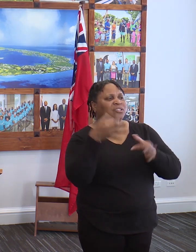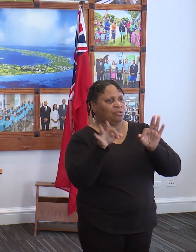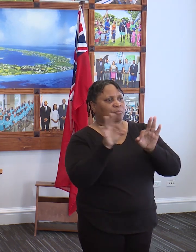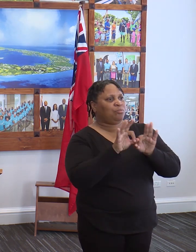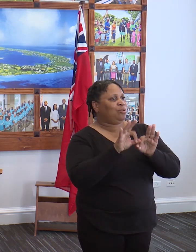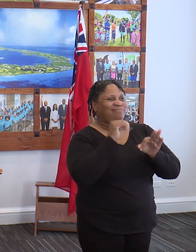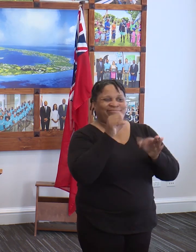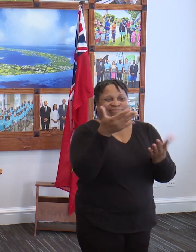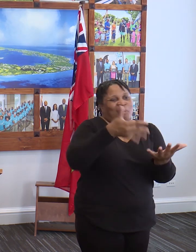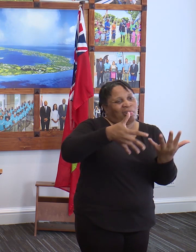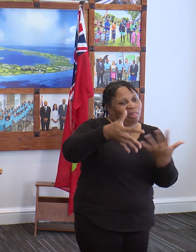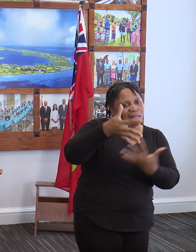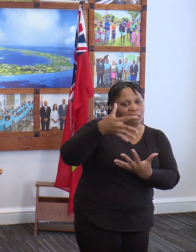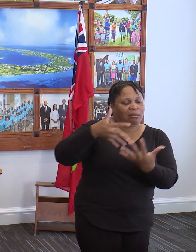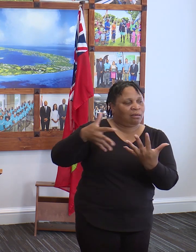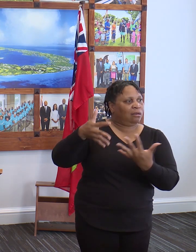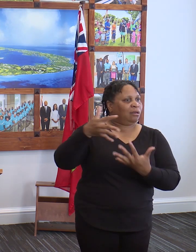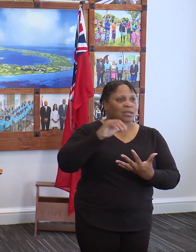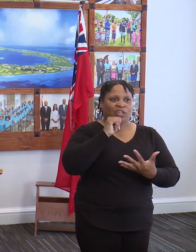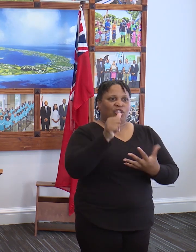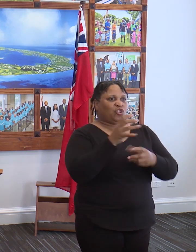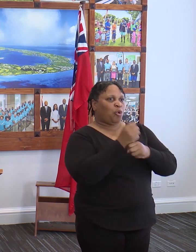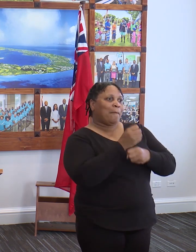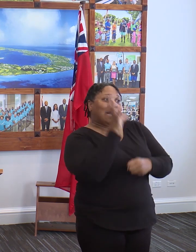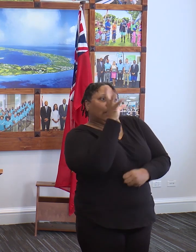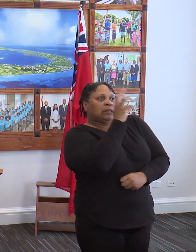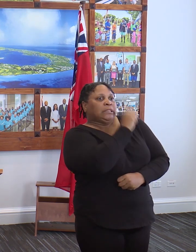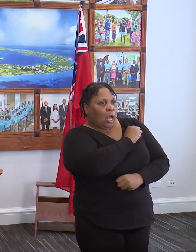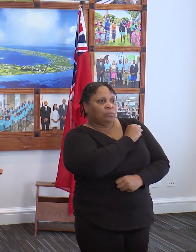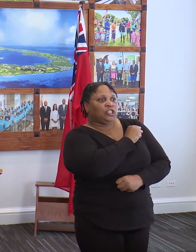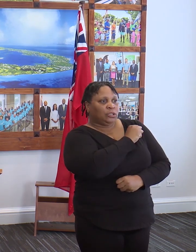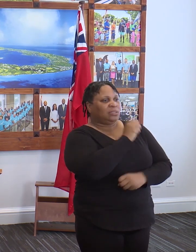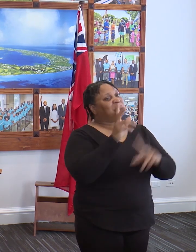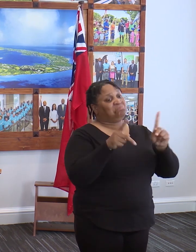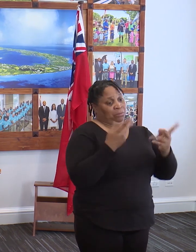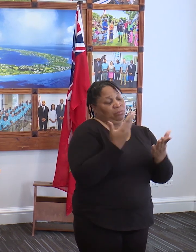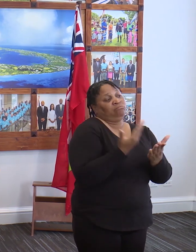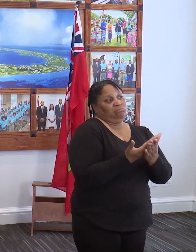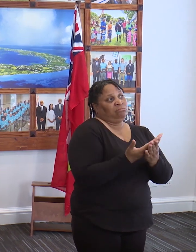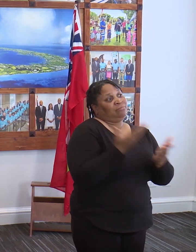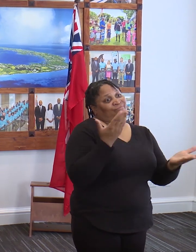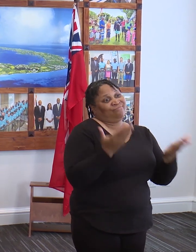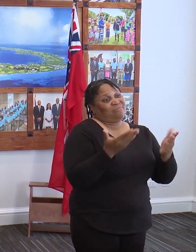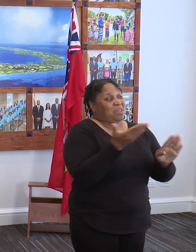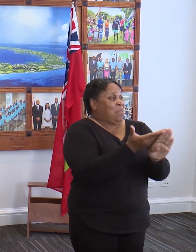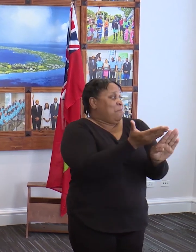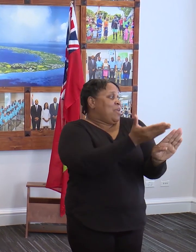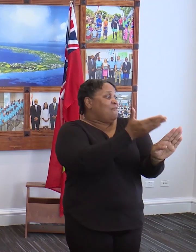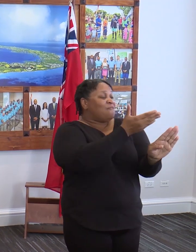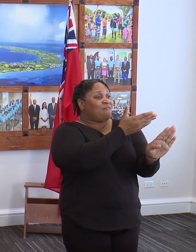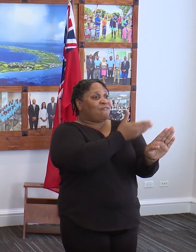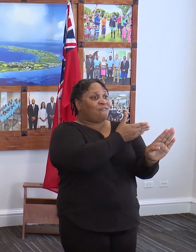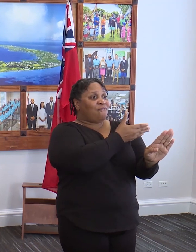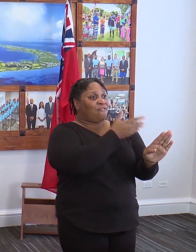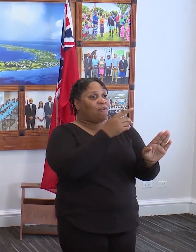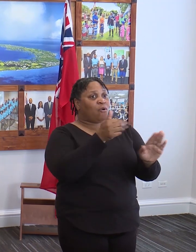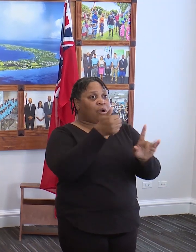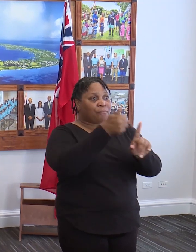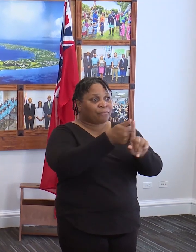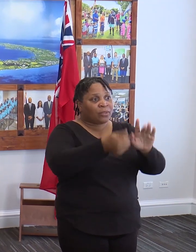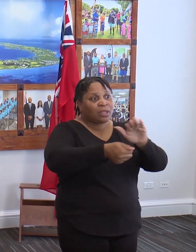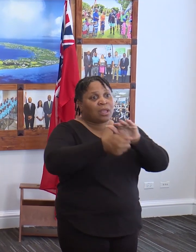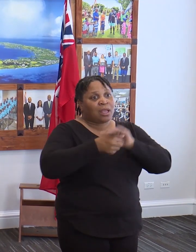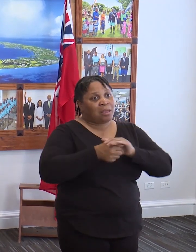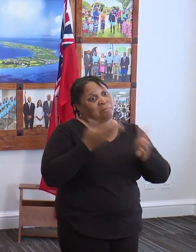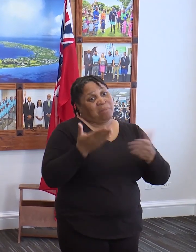not engage in vigilante and not to make assumptions. Persons who may have arrived may have arrived before quarantine and may be leaving on